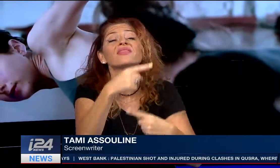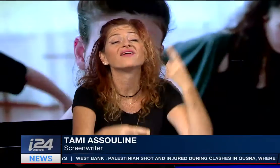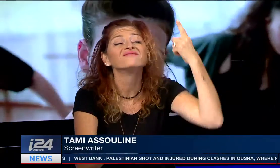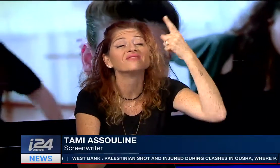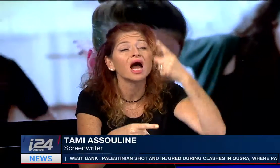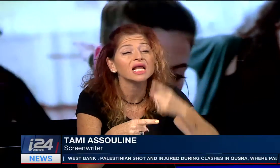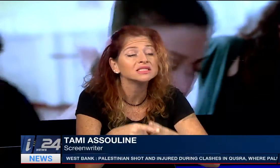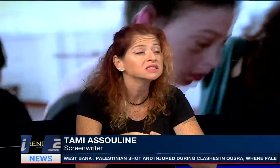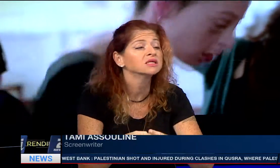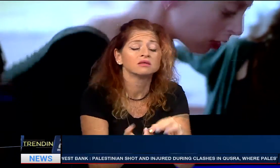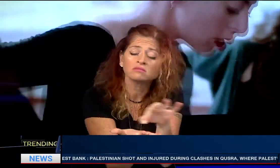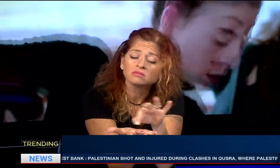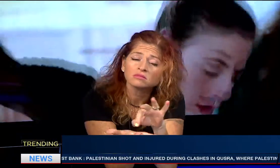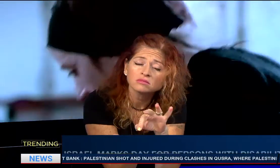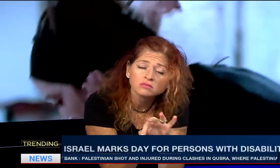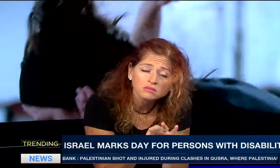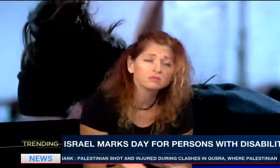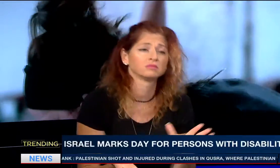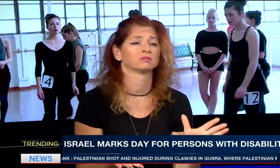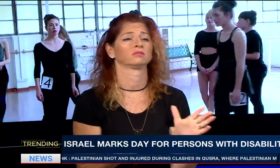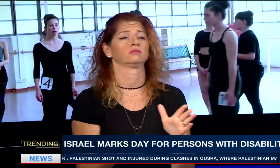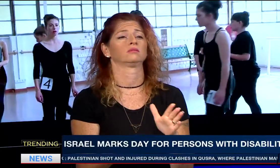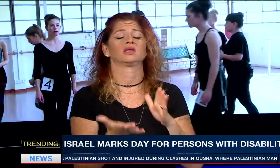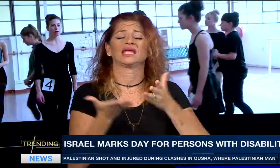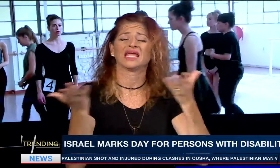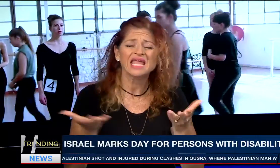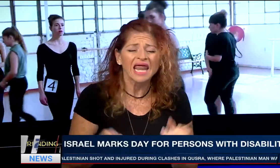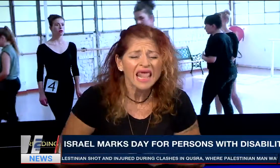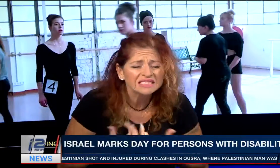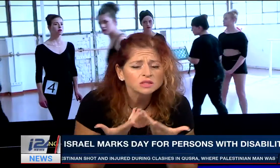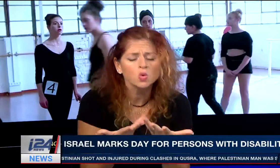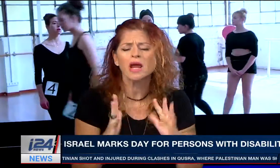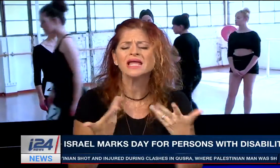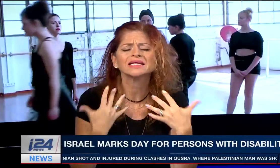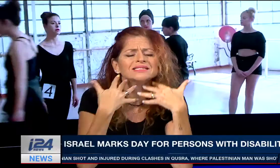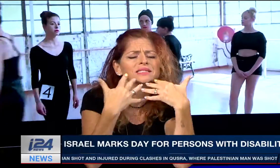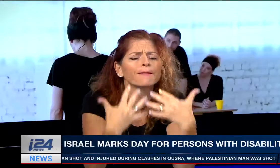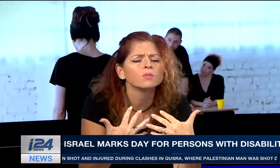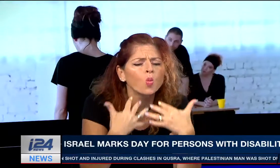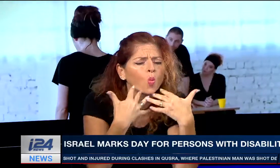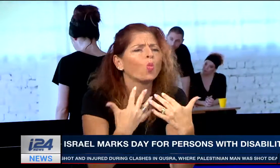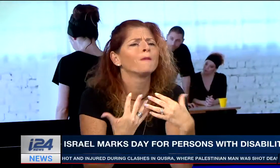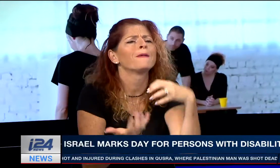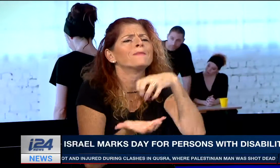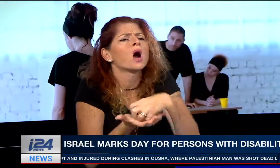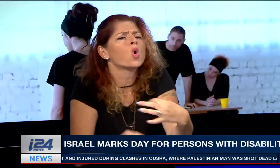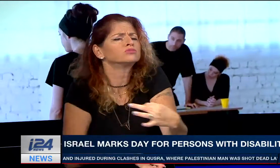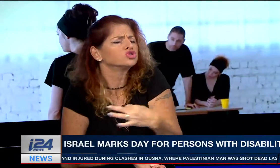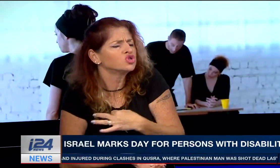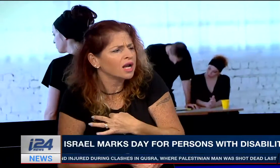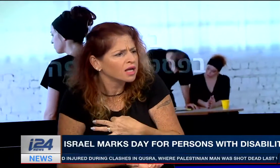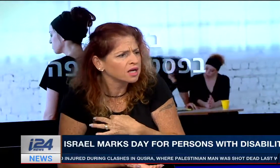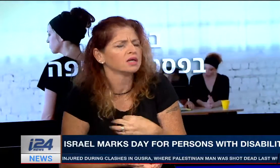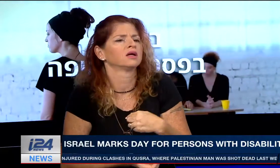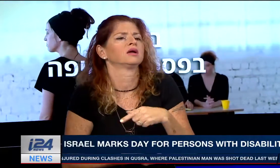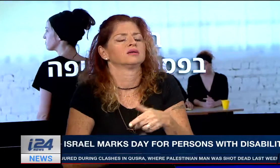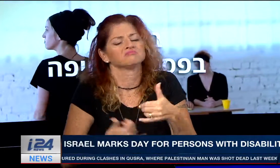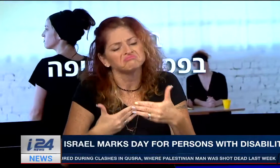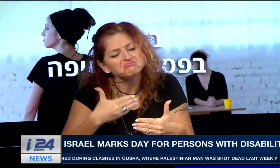do it. It was about a year and a half how to write the script, how to do it, how to tell the story, how to tell it from my point of